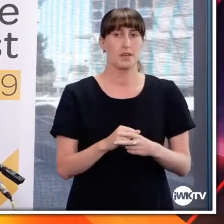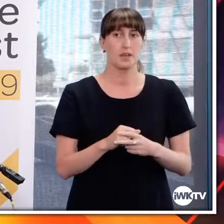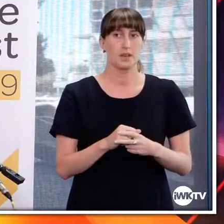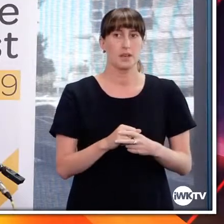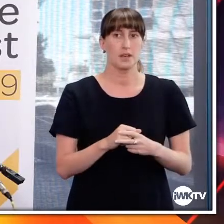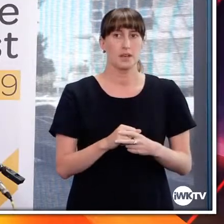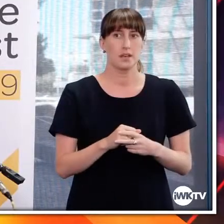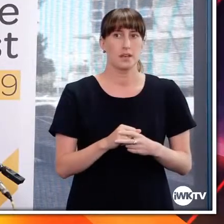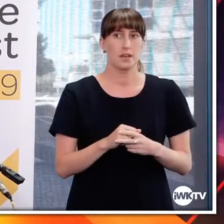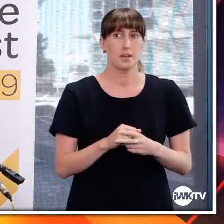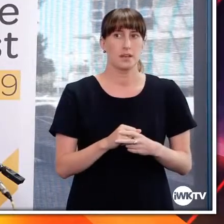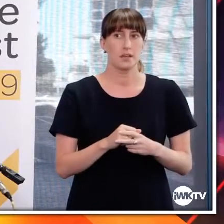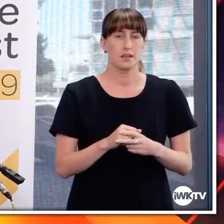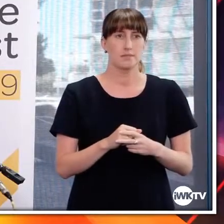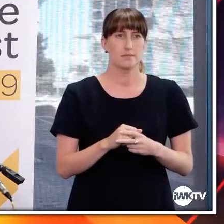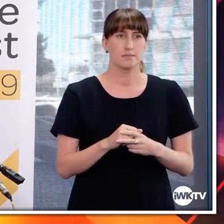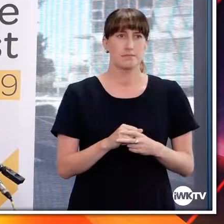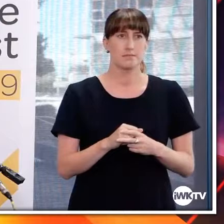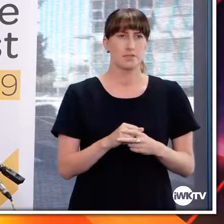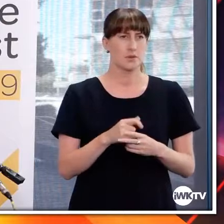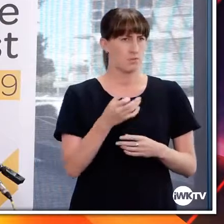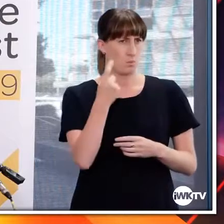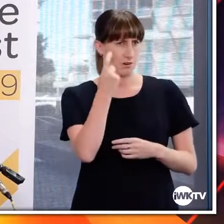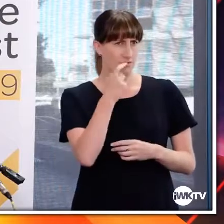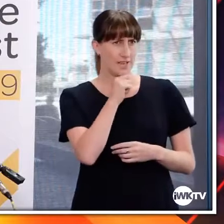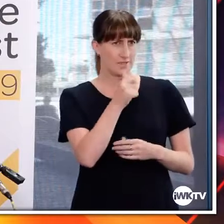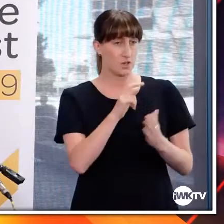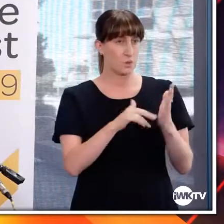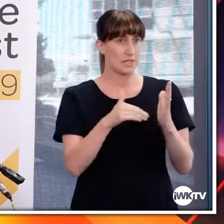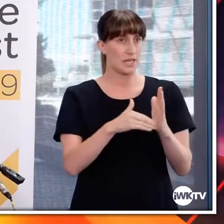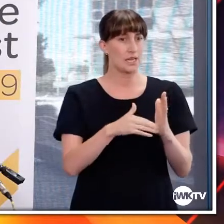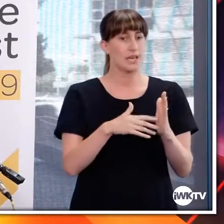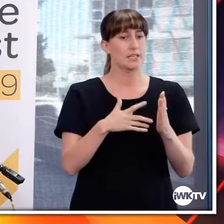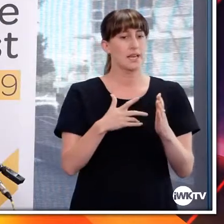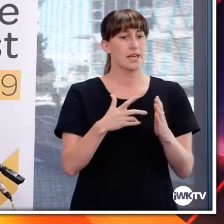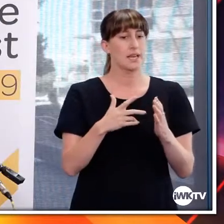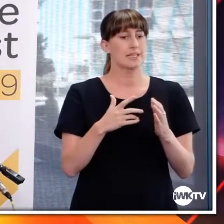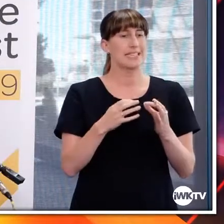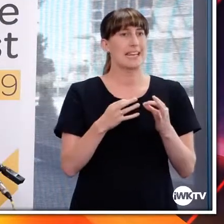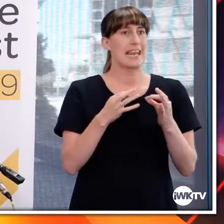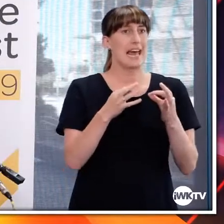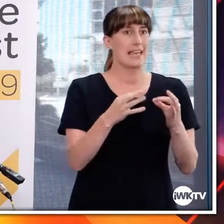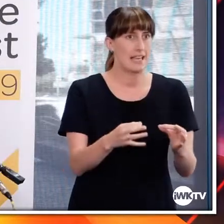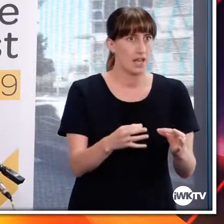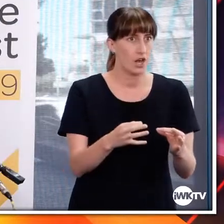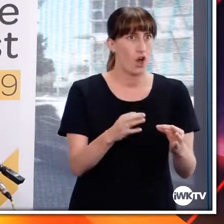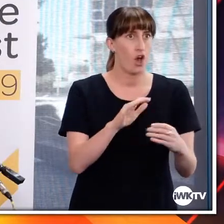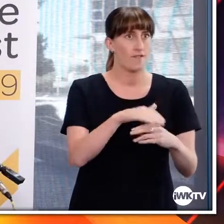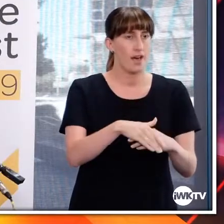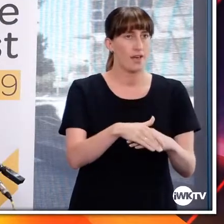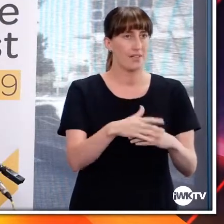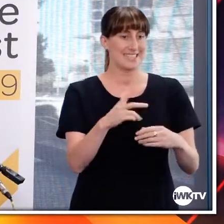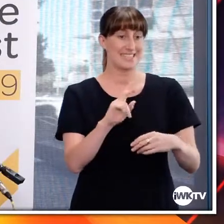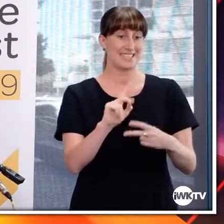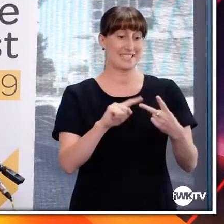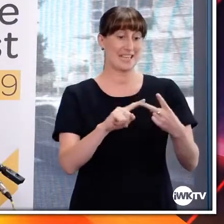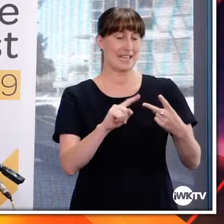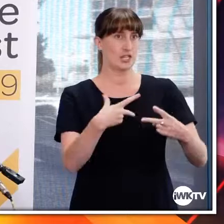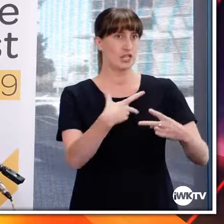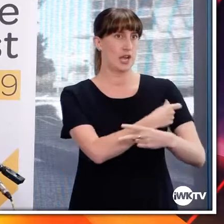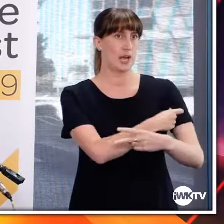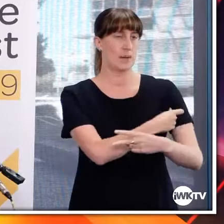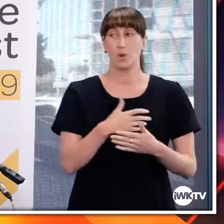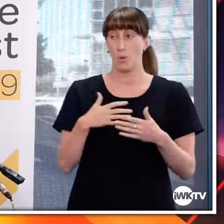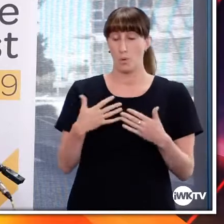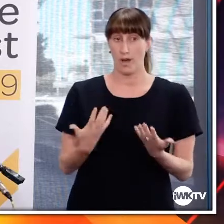not to delay the second gap? So what MedSafe does is we review the data and then we provide the recommendation and